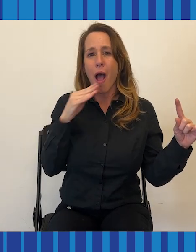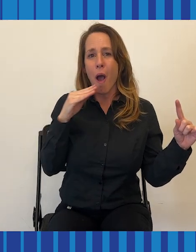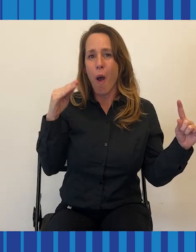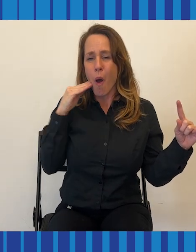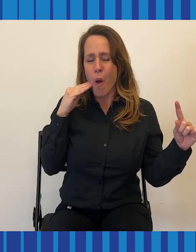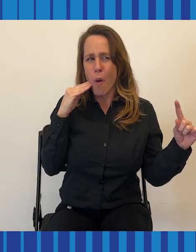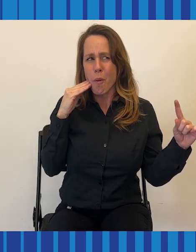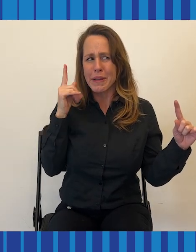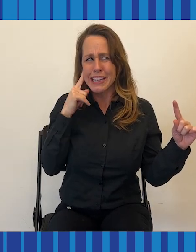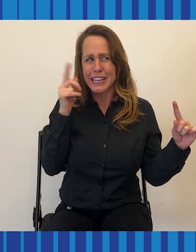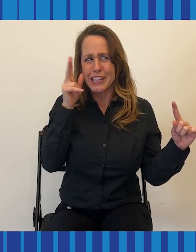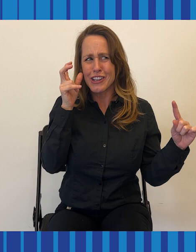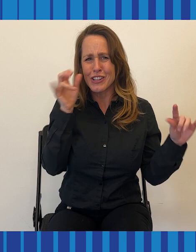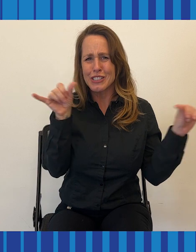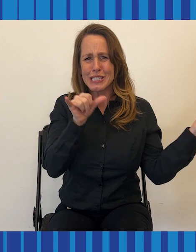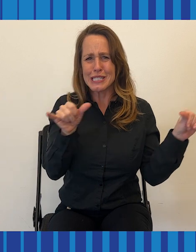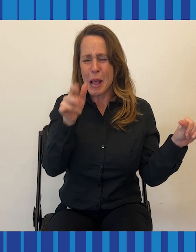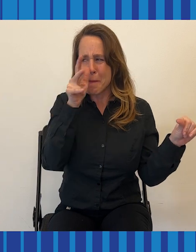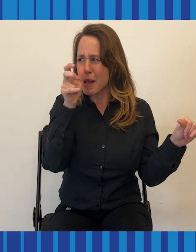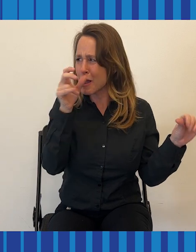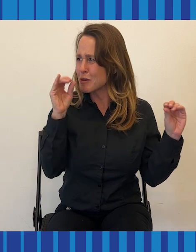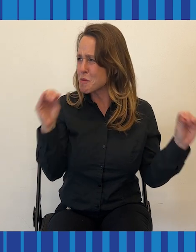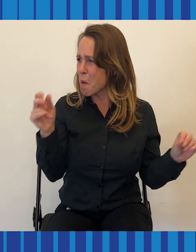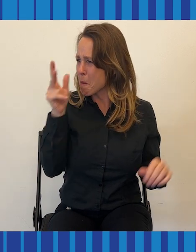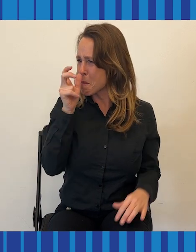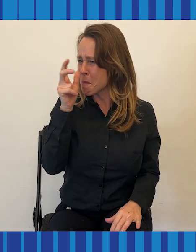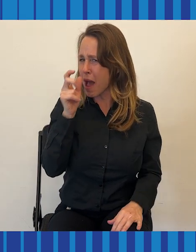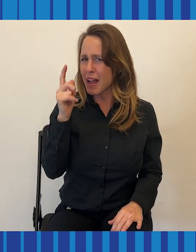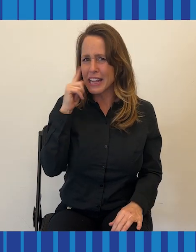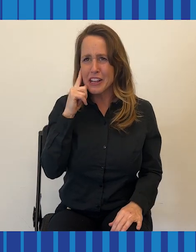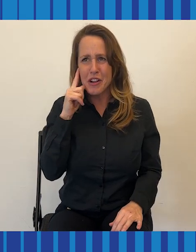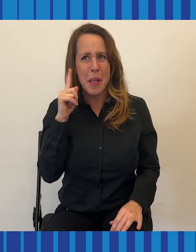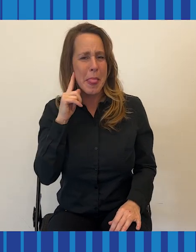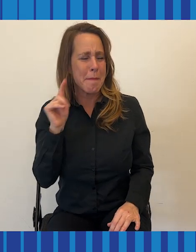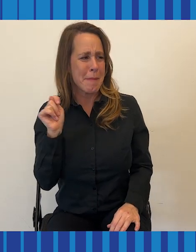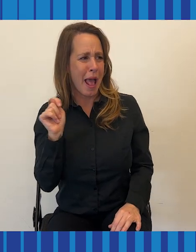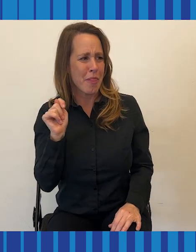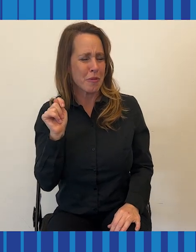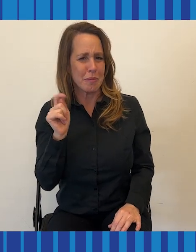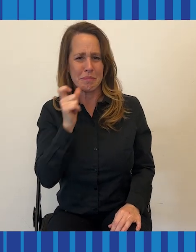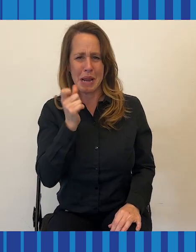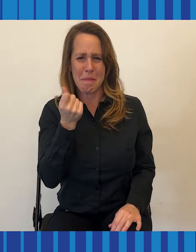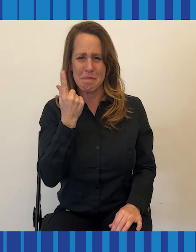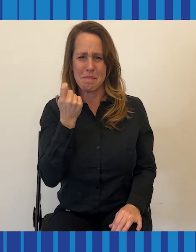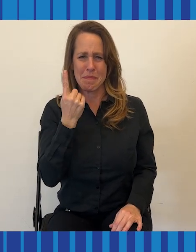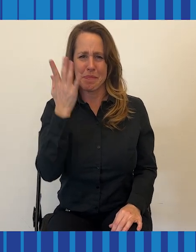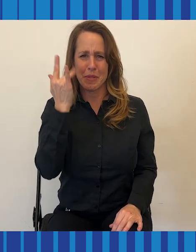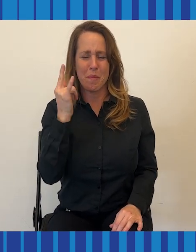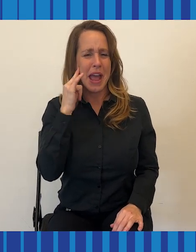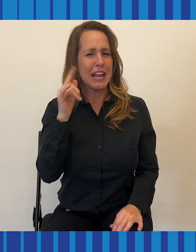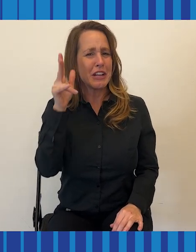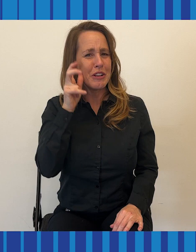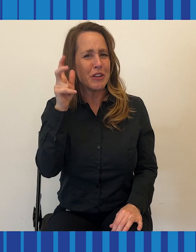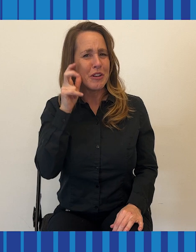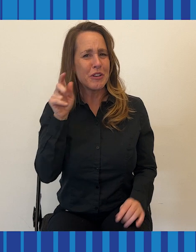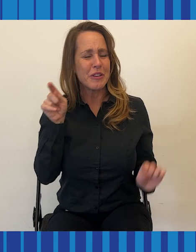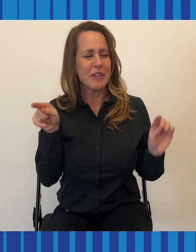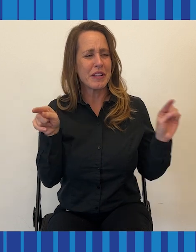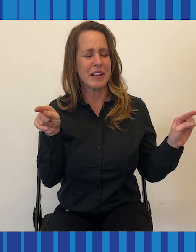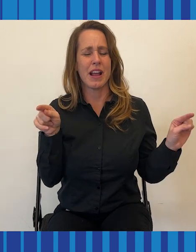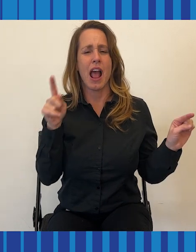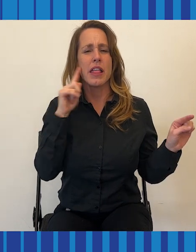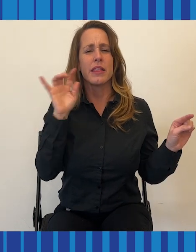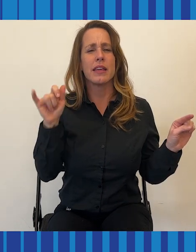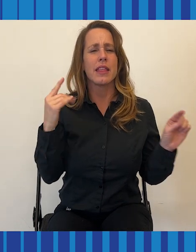the cicadas, why am I also hearing them back home and at my family's house, you know, in town, in the bathroom?